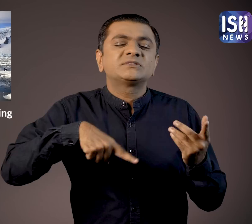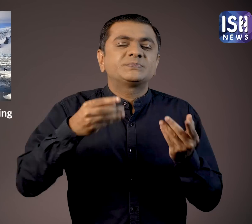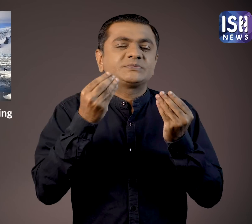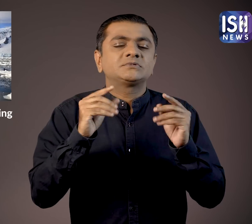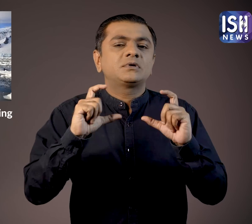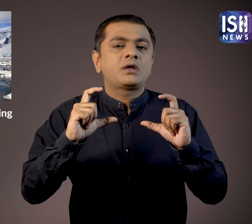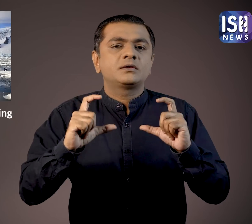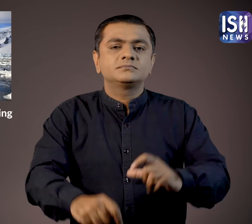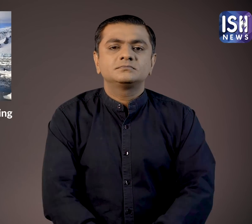future.